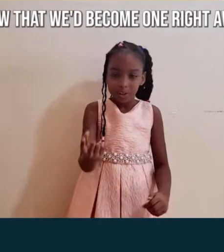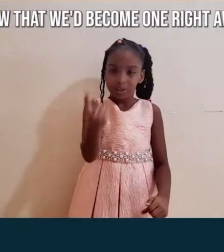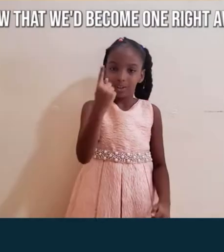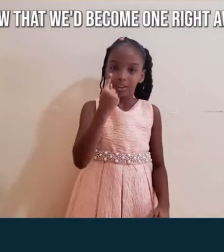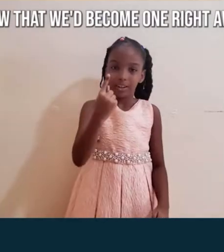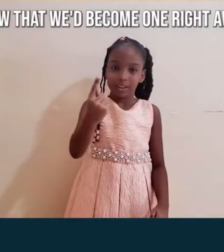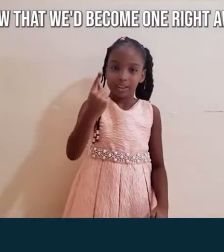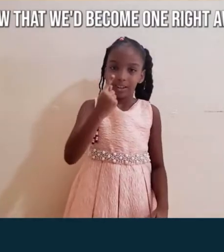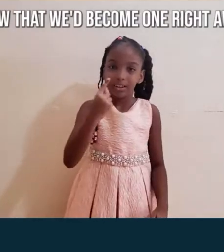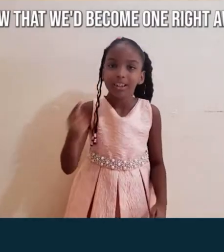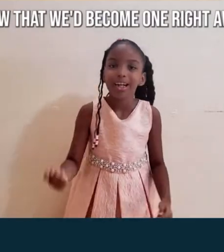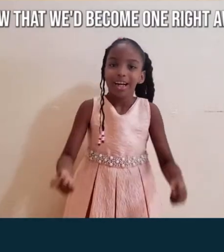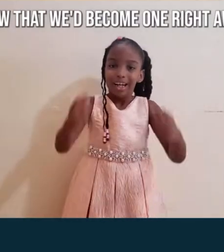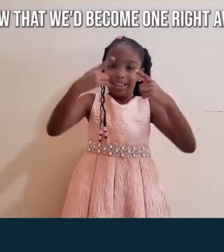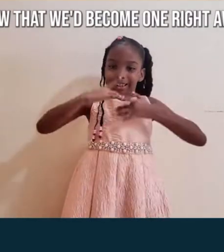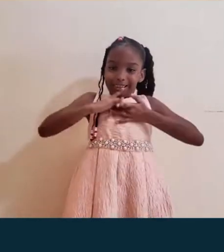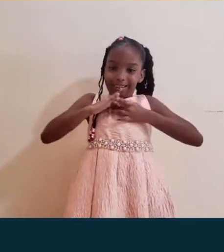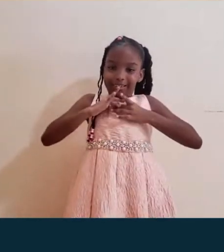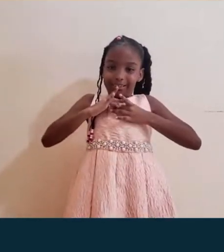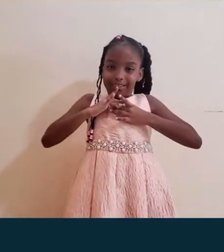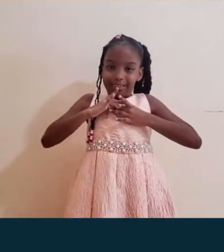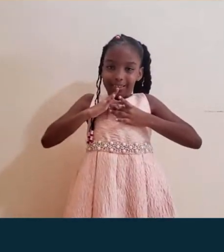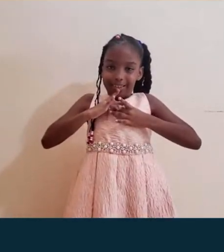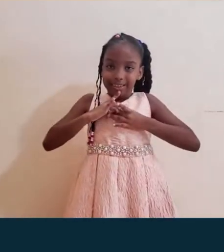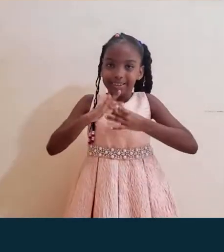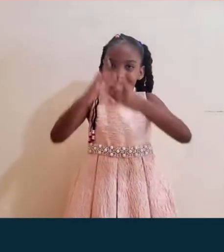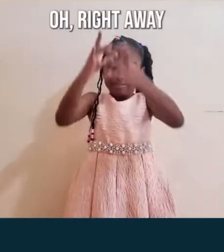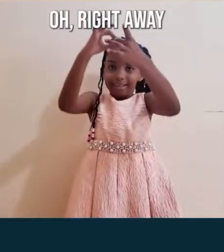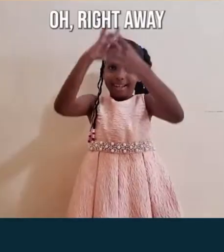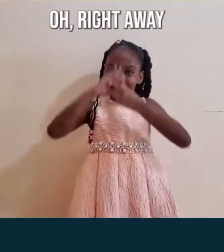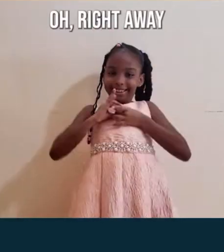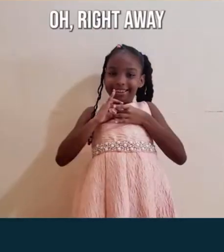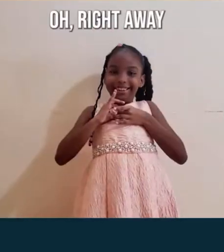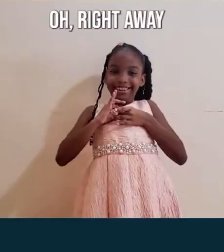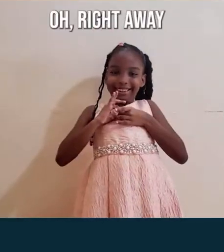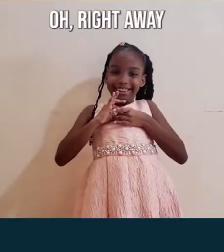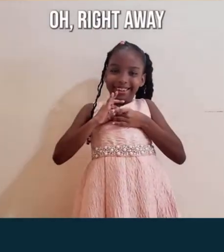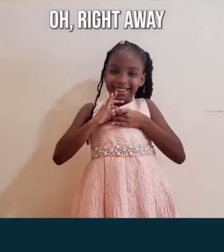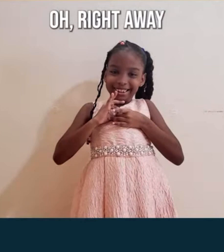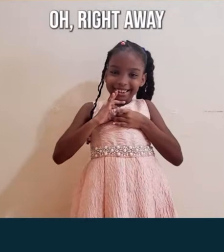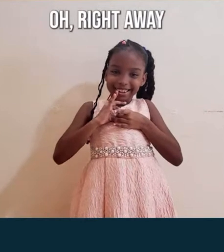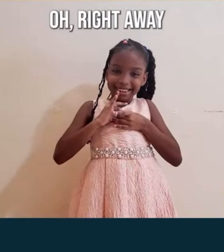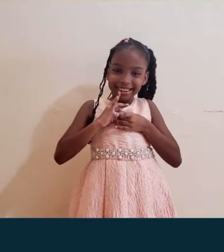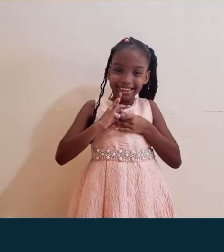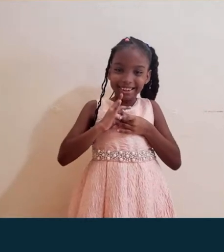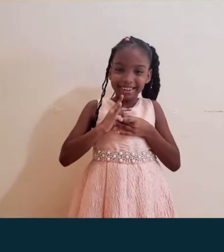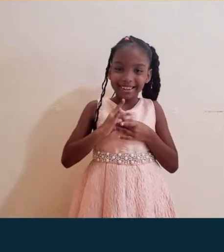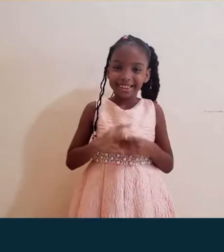become one right away Oh, right away